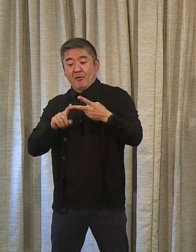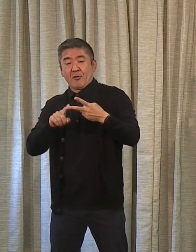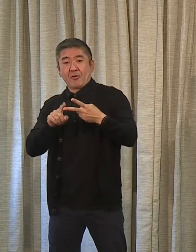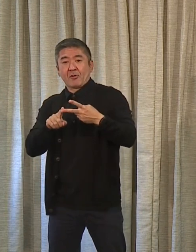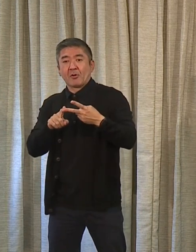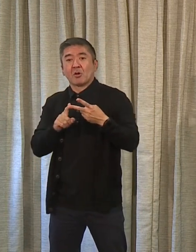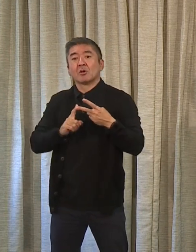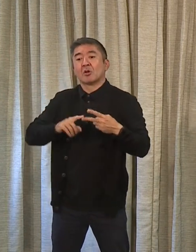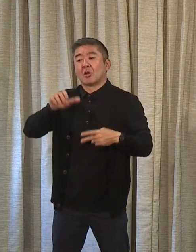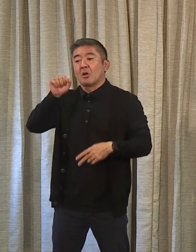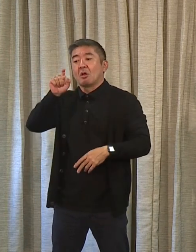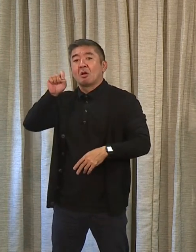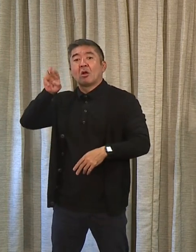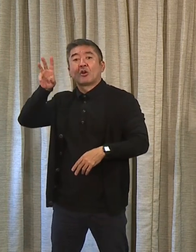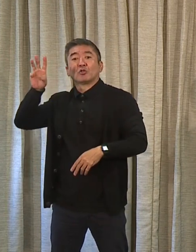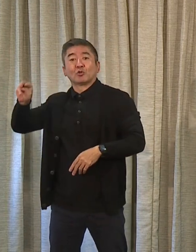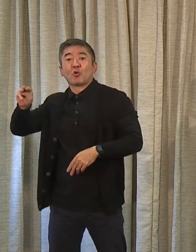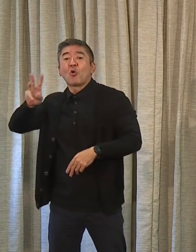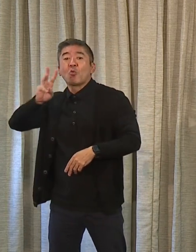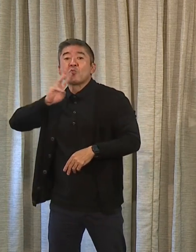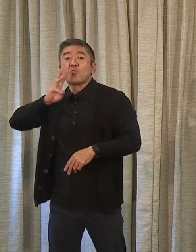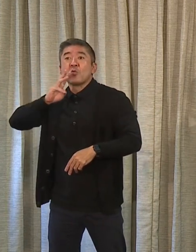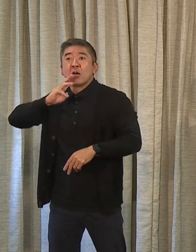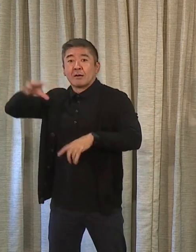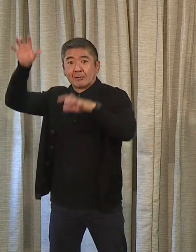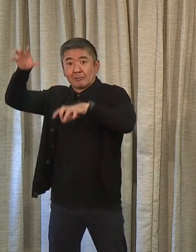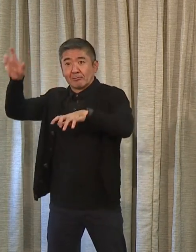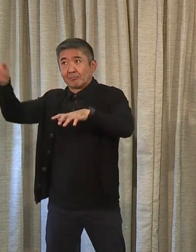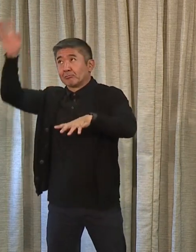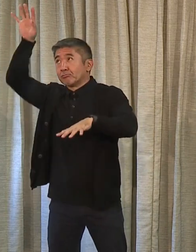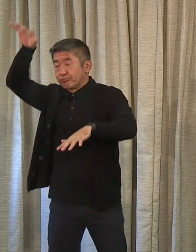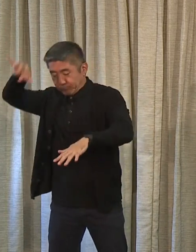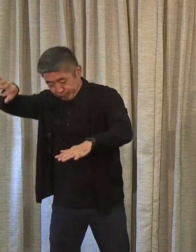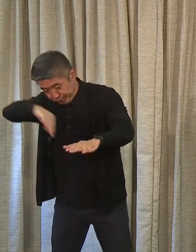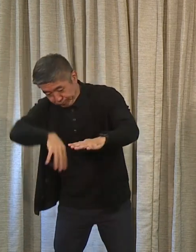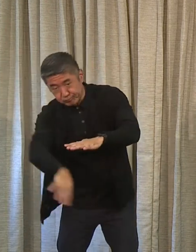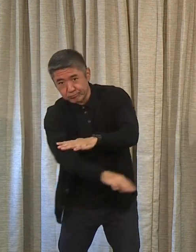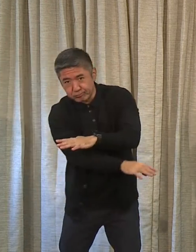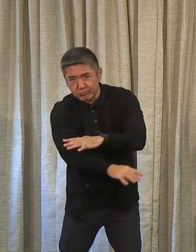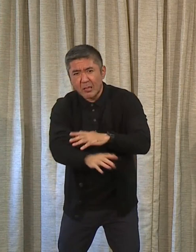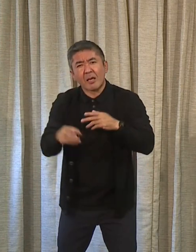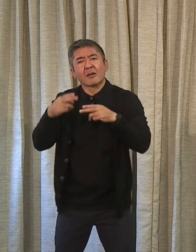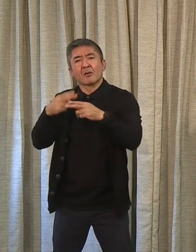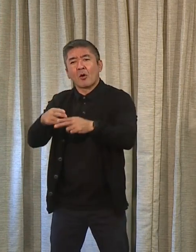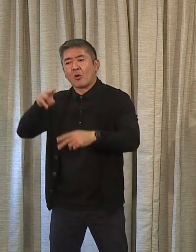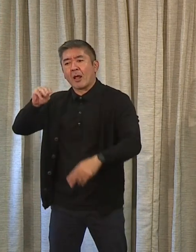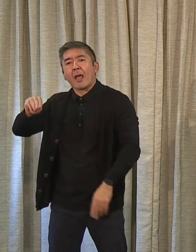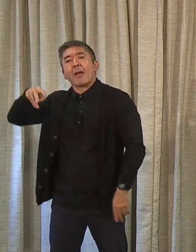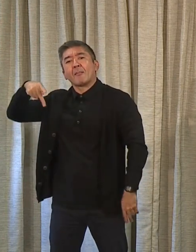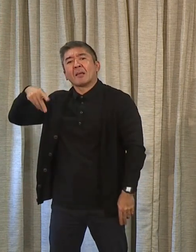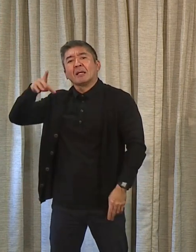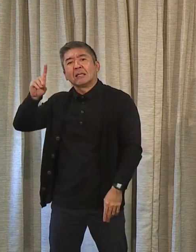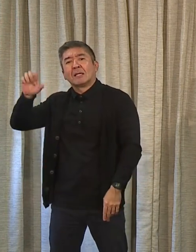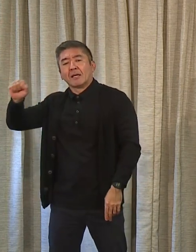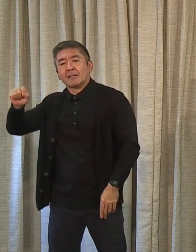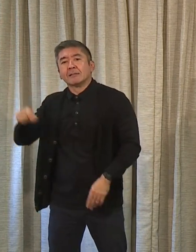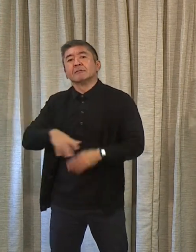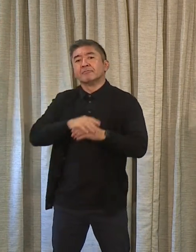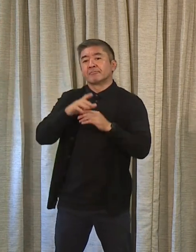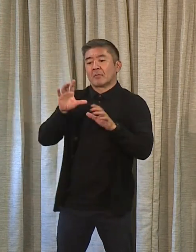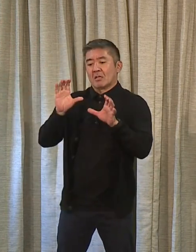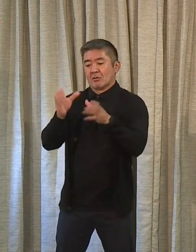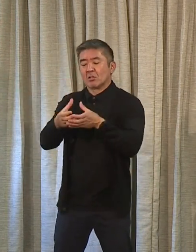stormwater work. So stormwater is a really big thing. There's something called the NPDES, National Pollutant